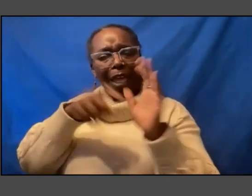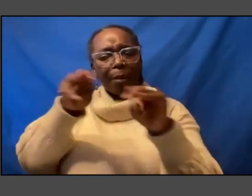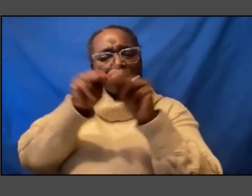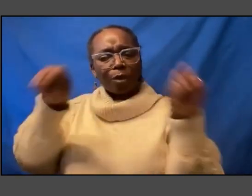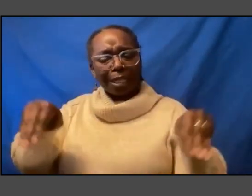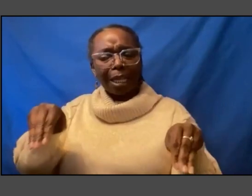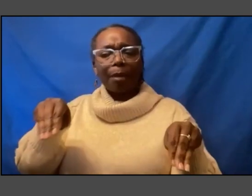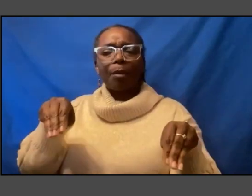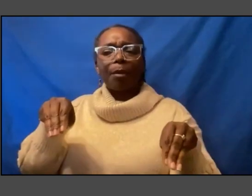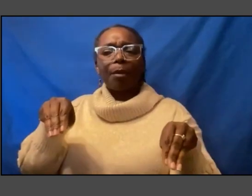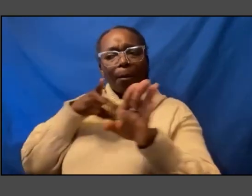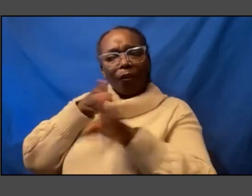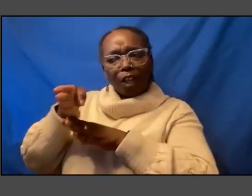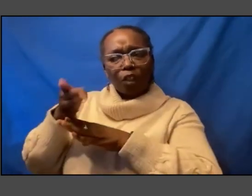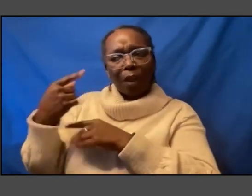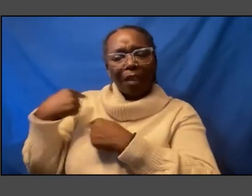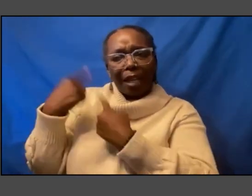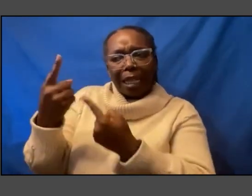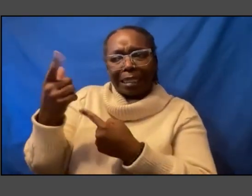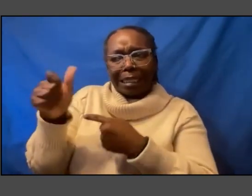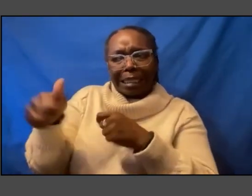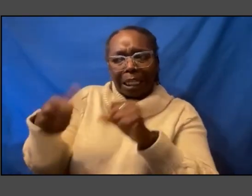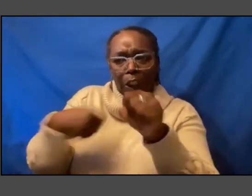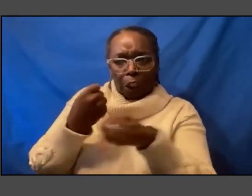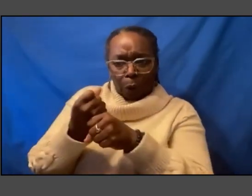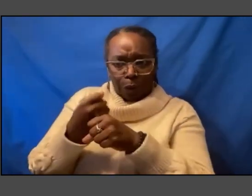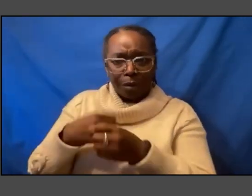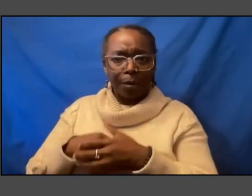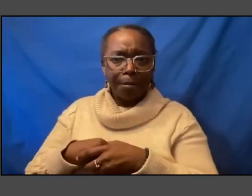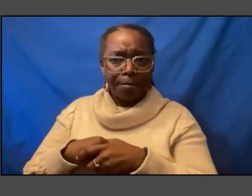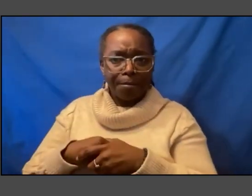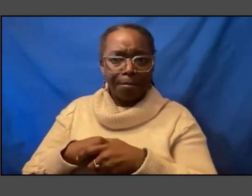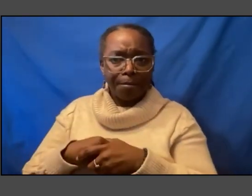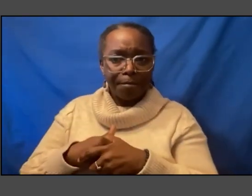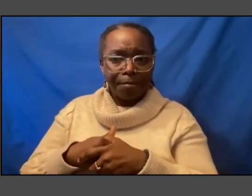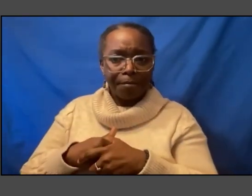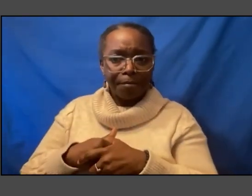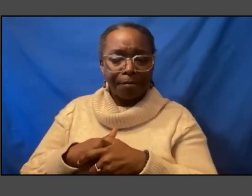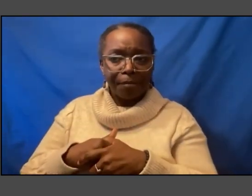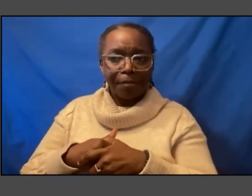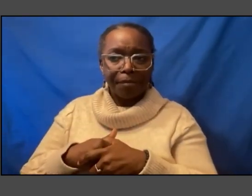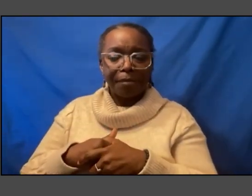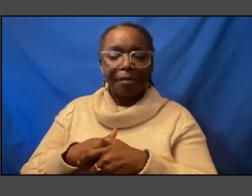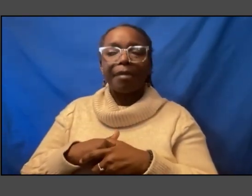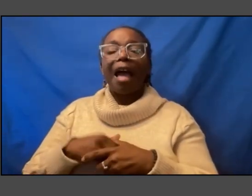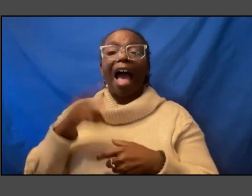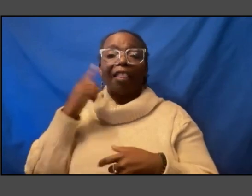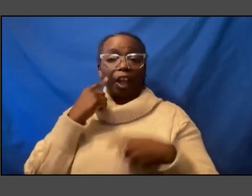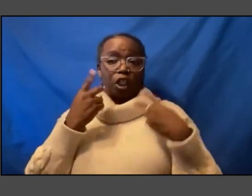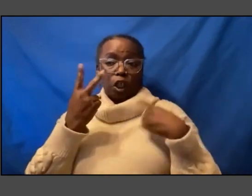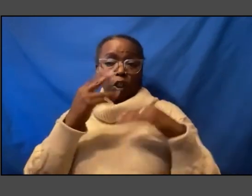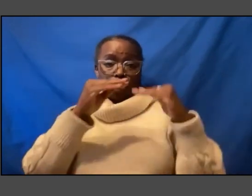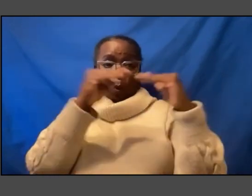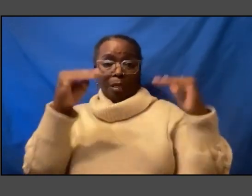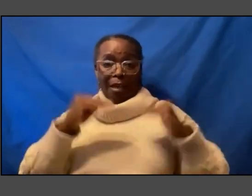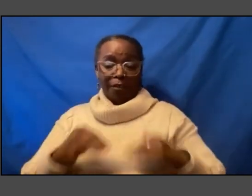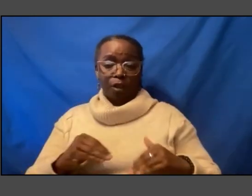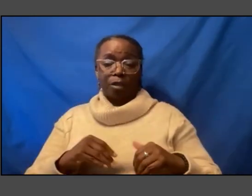10 years well i think it's on two levels first of all i think for me the most critical demand is